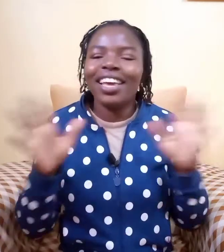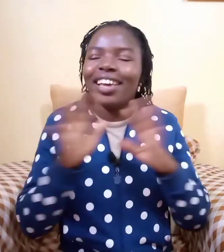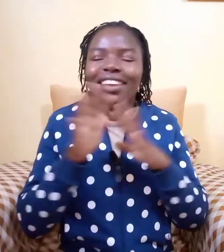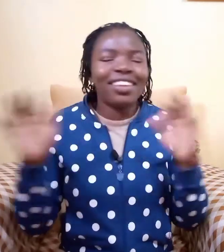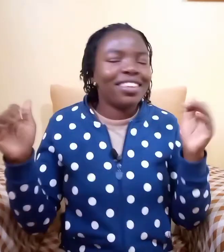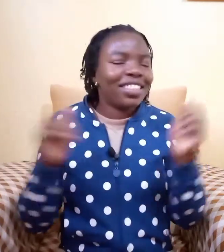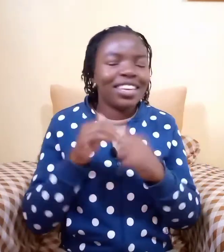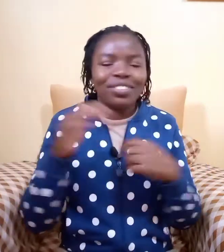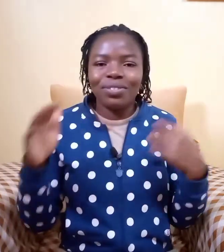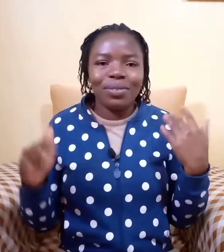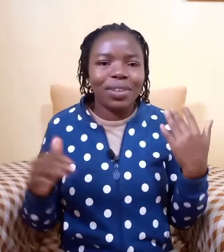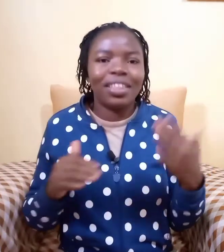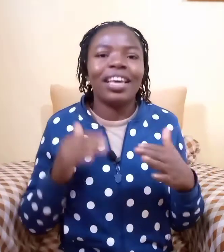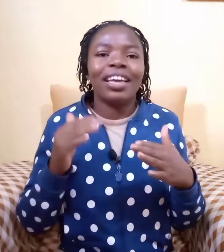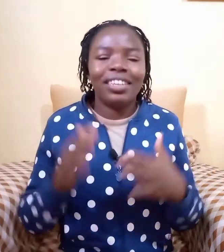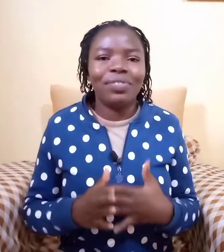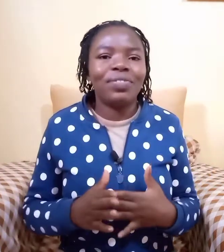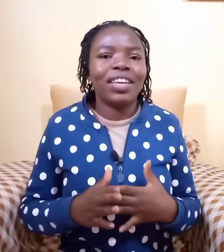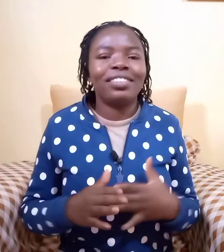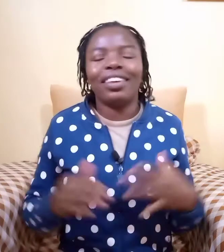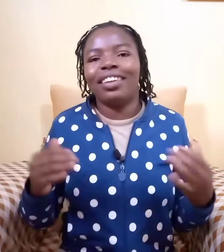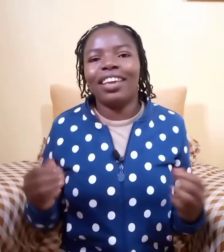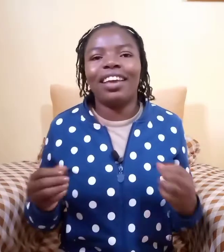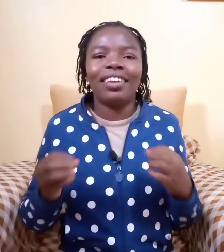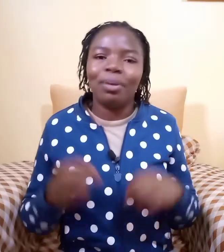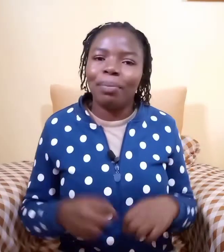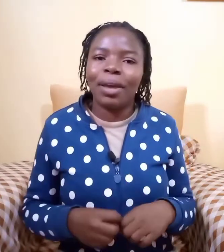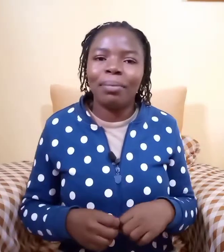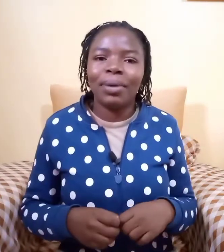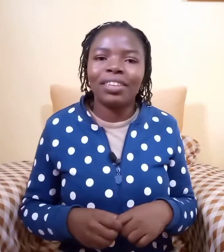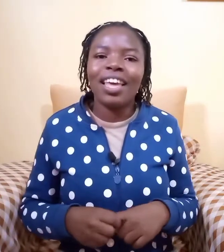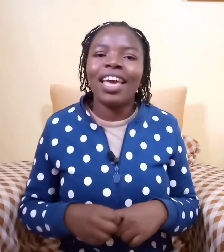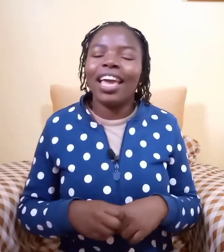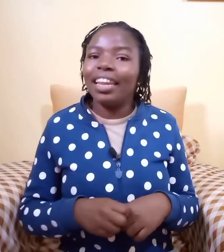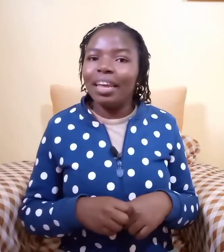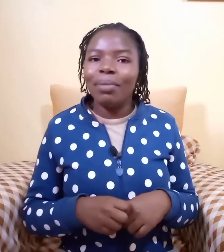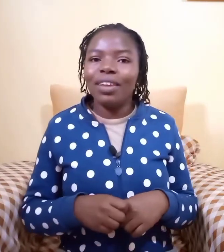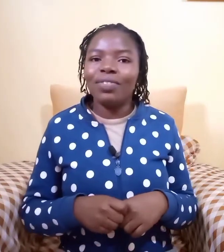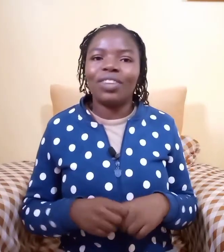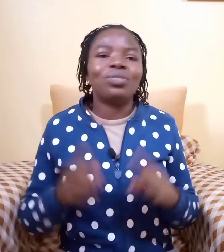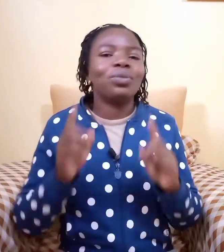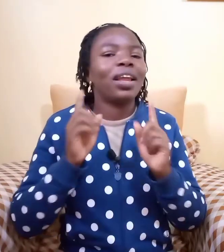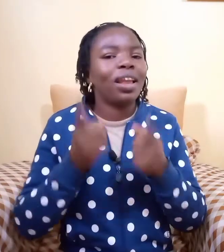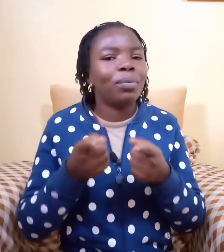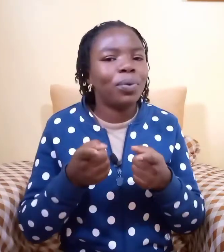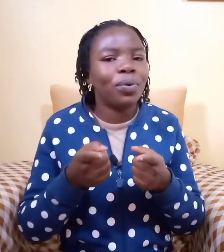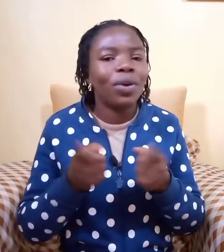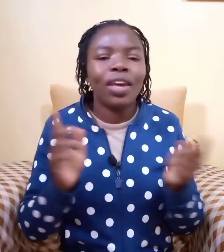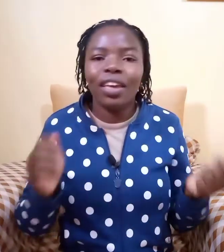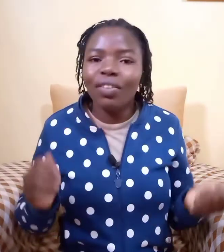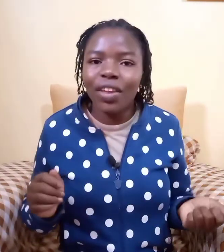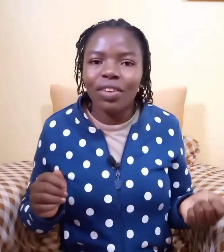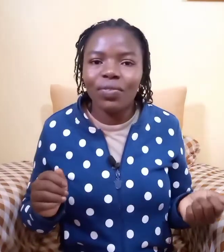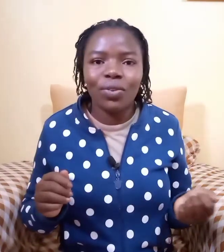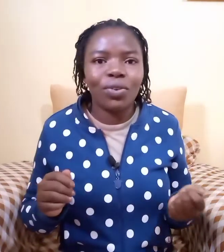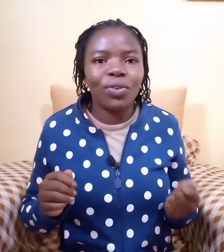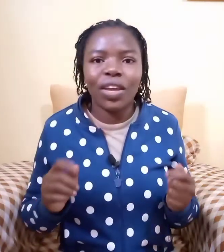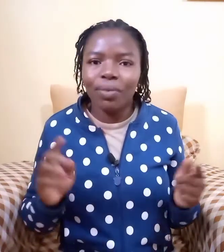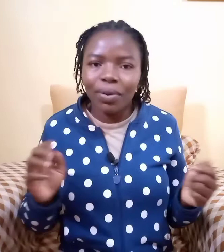anything to do with deafness and hearing impairment and i believe that it will help you even if you don't know anyone